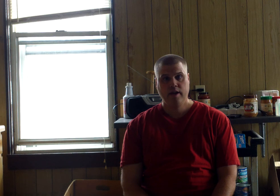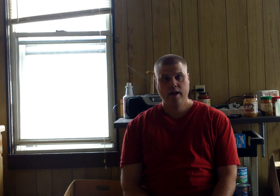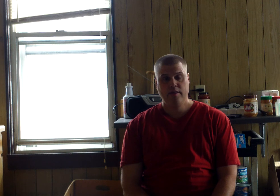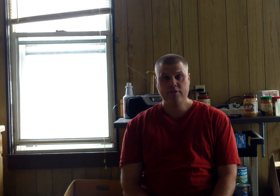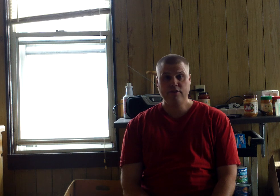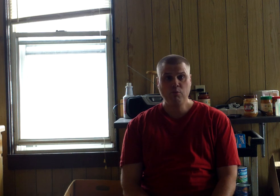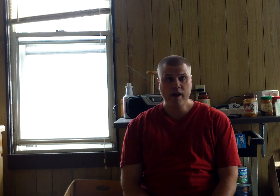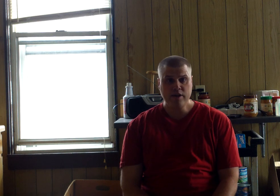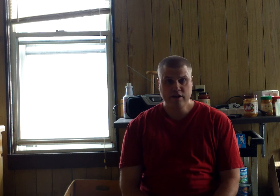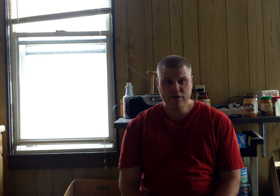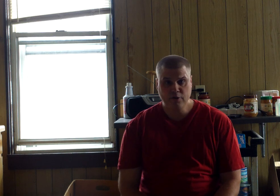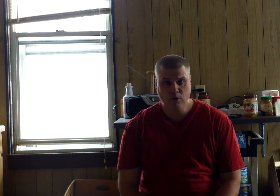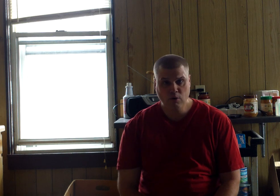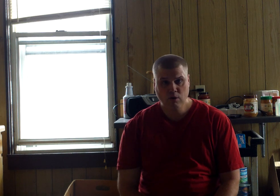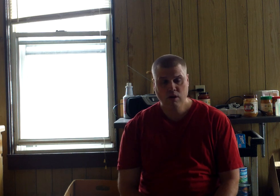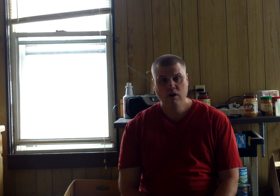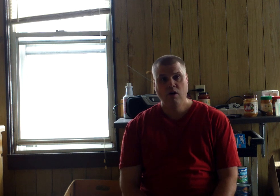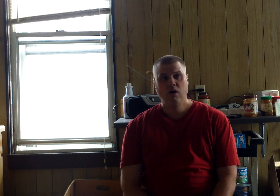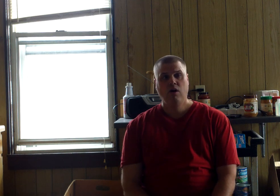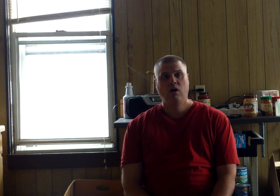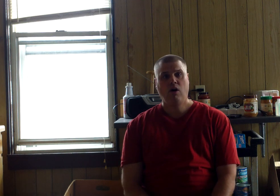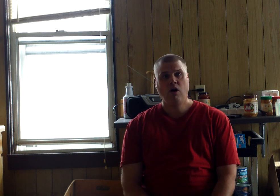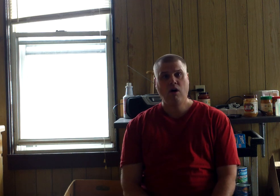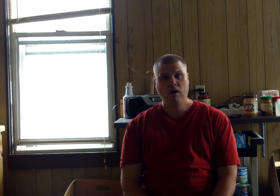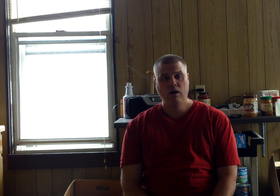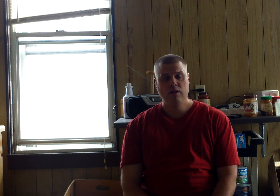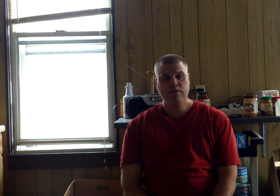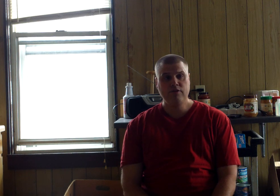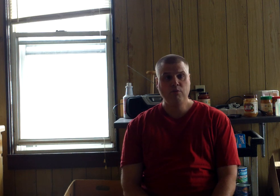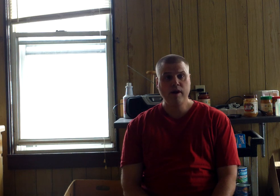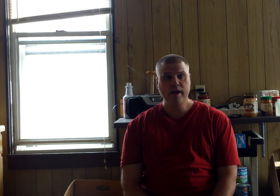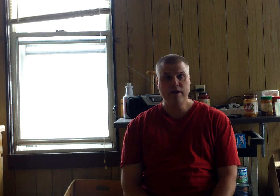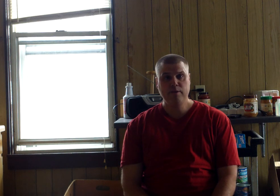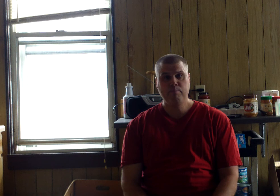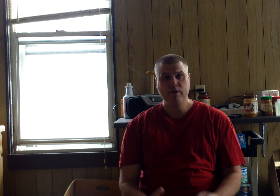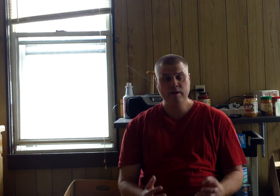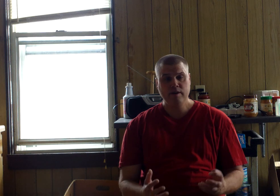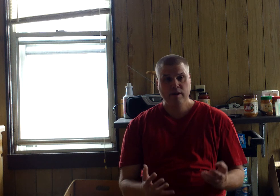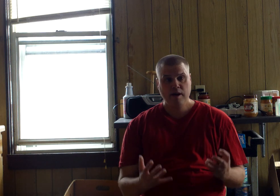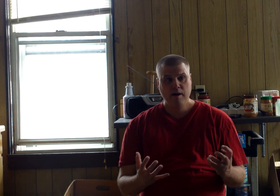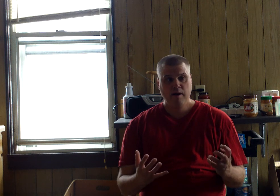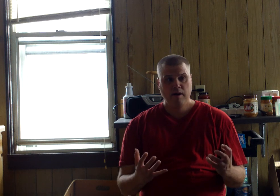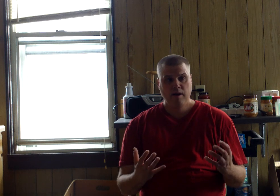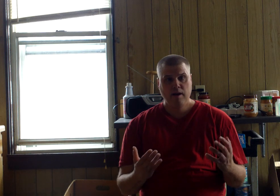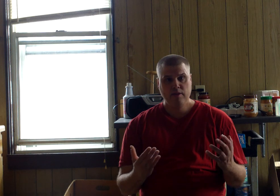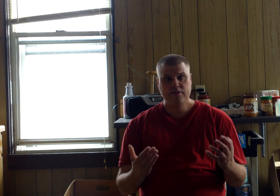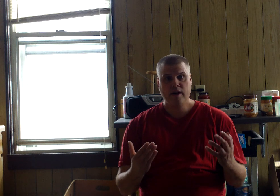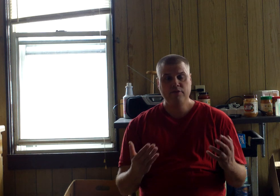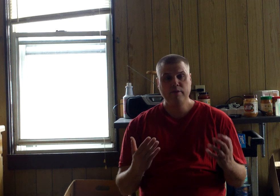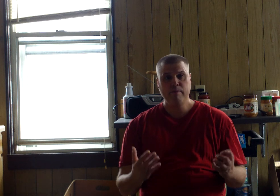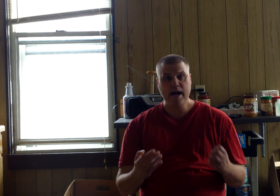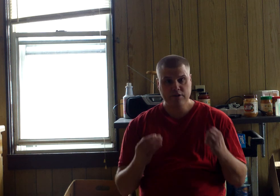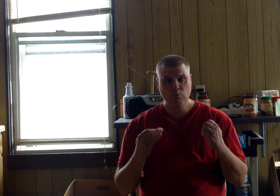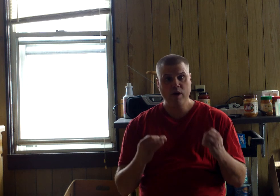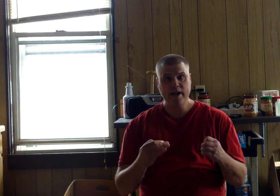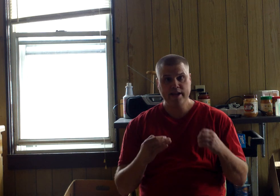This is a way to control our, this is a way to bring this country back to the way